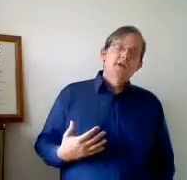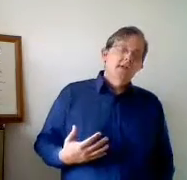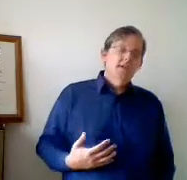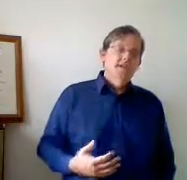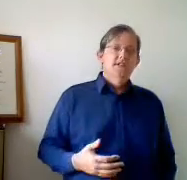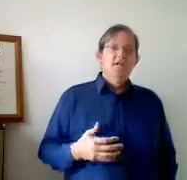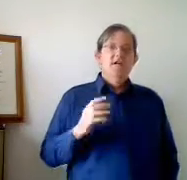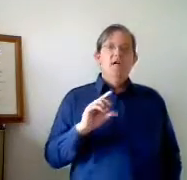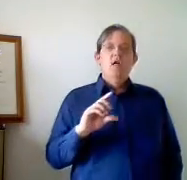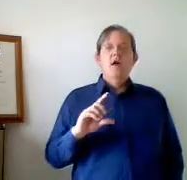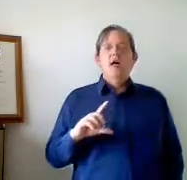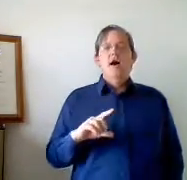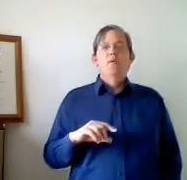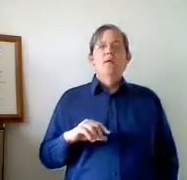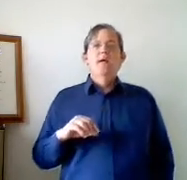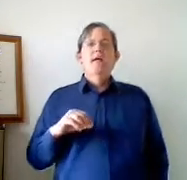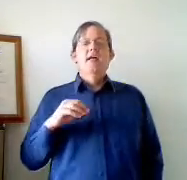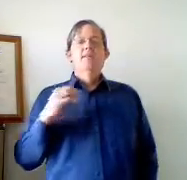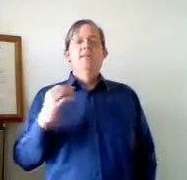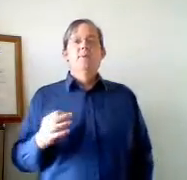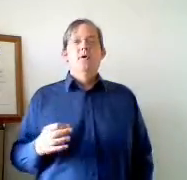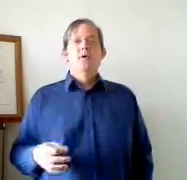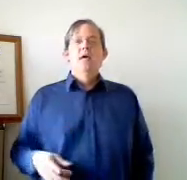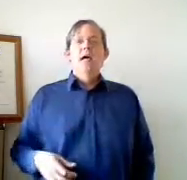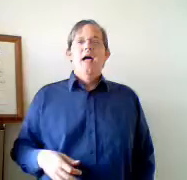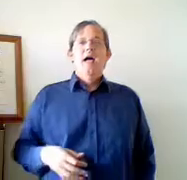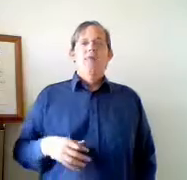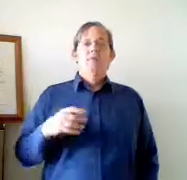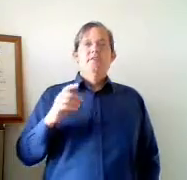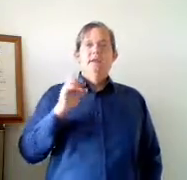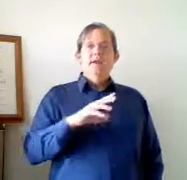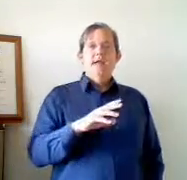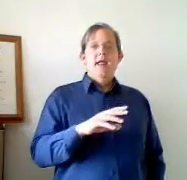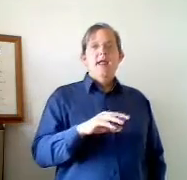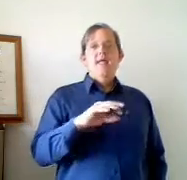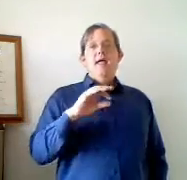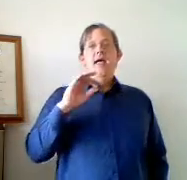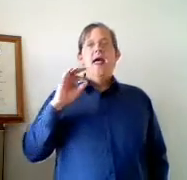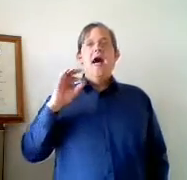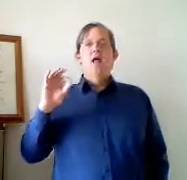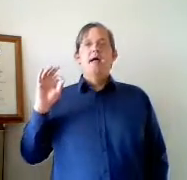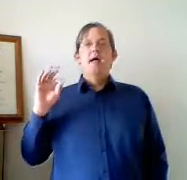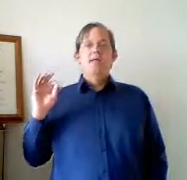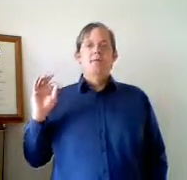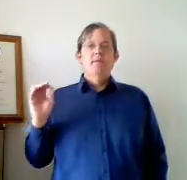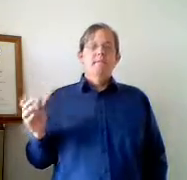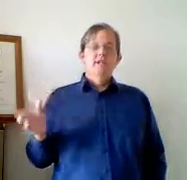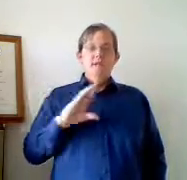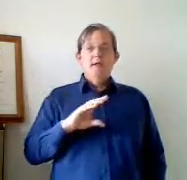organizations follow that with a simple company name and how may I help you. Some